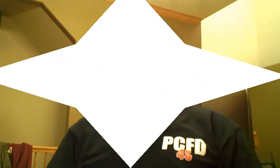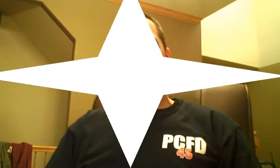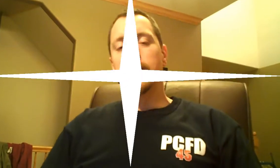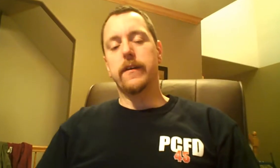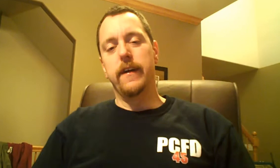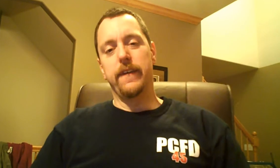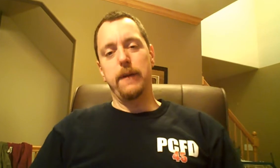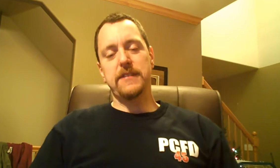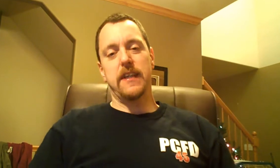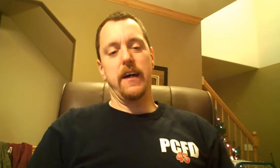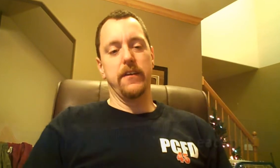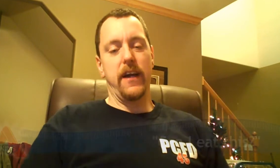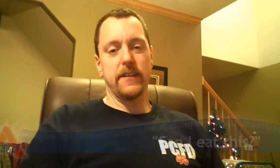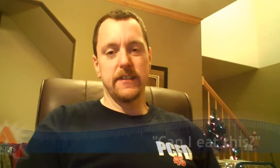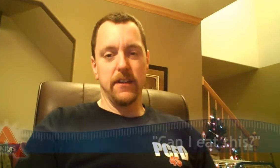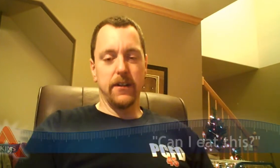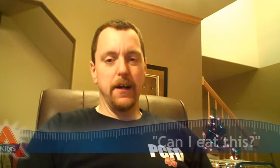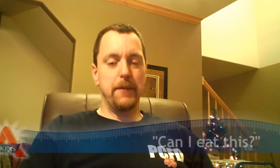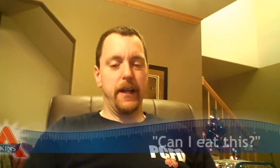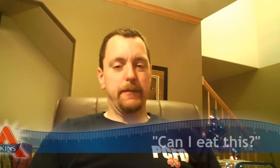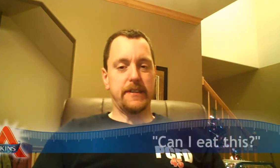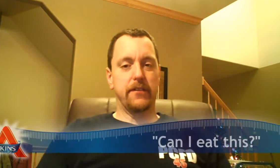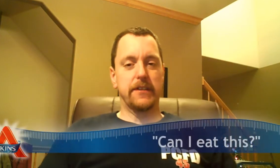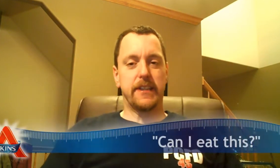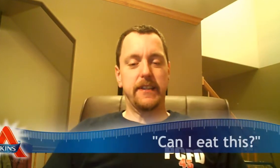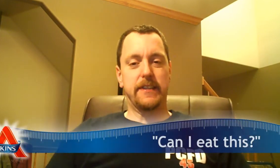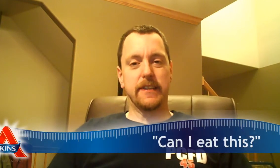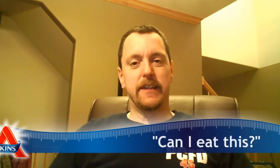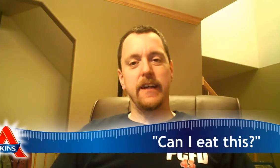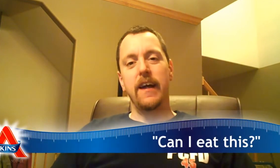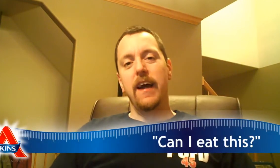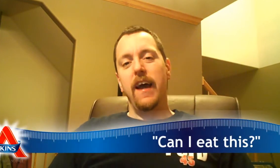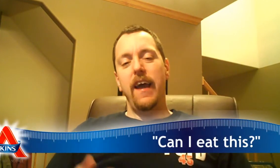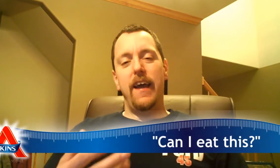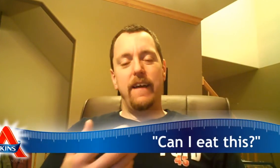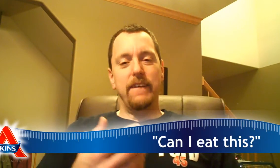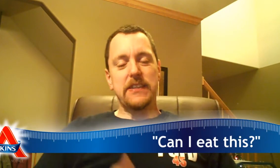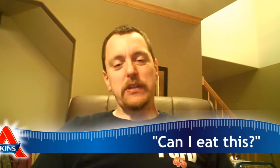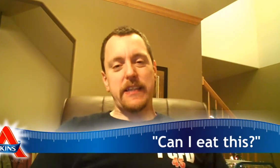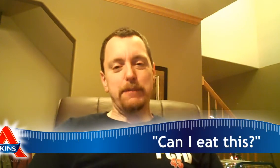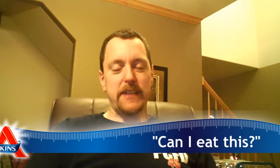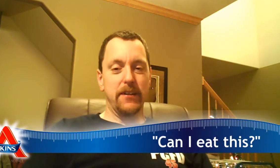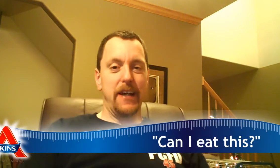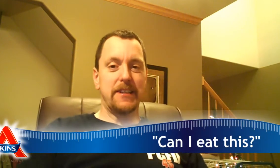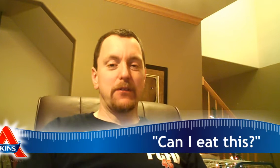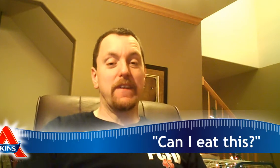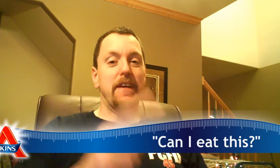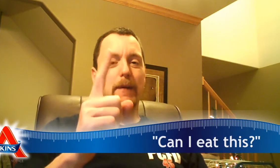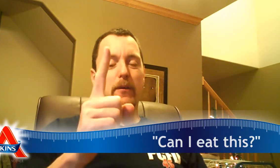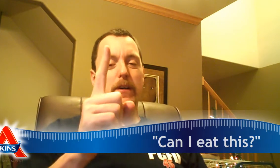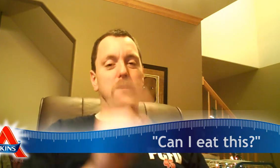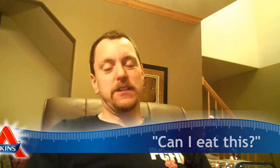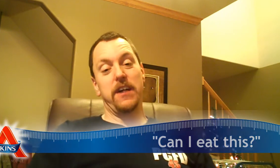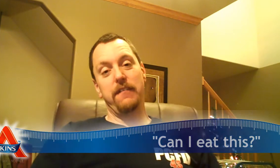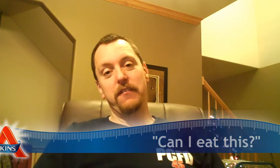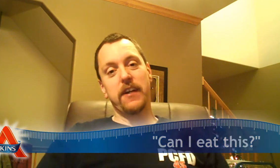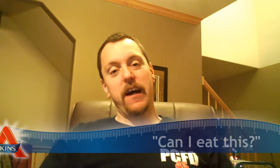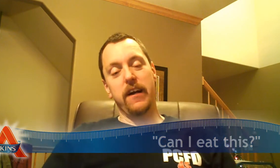Hi, welcome to another episode of How Did Atkins Load Covered. My name is, of course, Kent Altaner. And this week's episode has to do with the number one question I've ever got